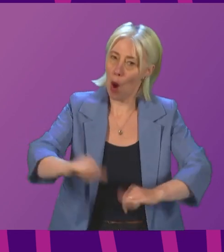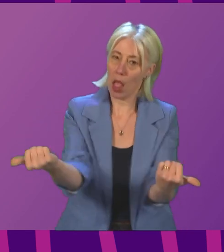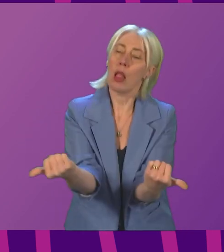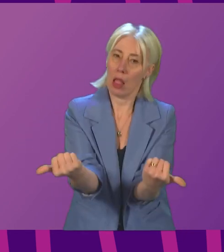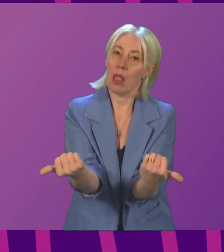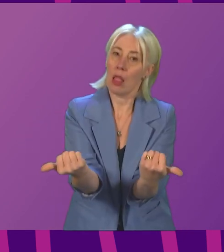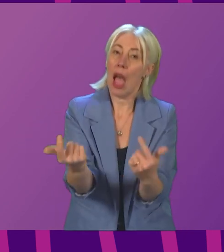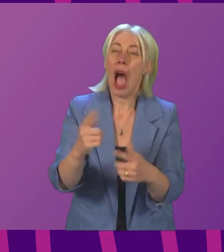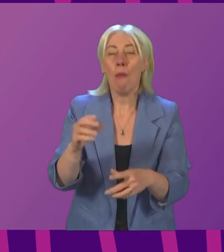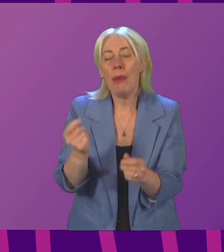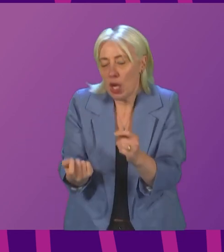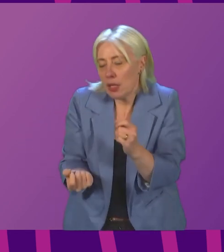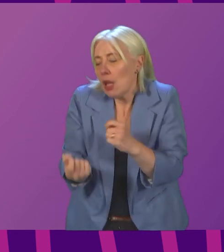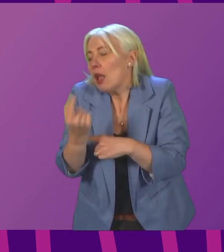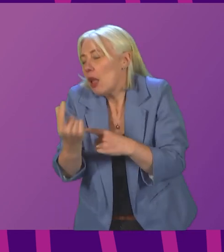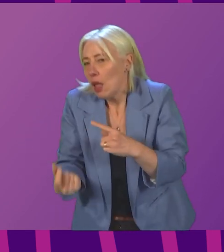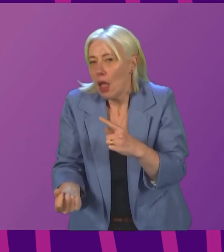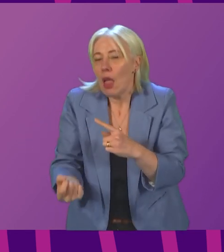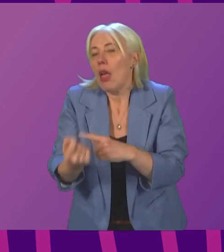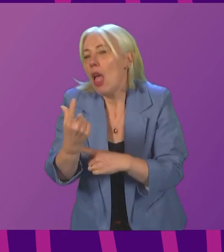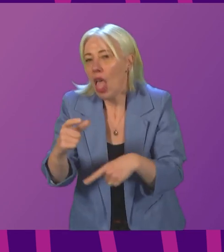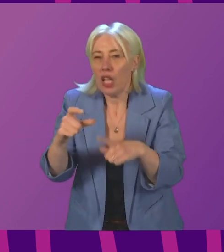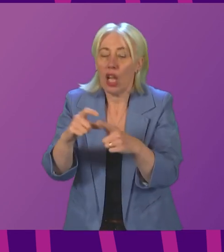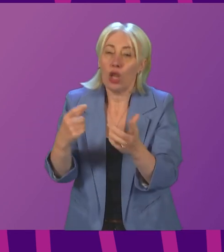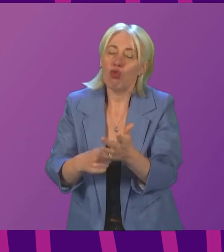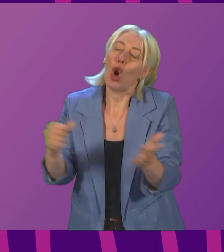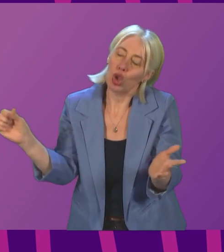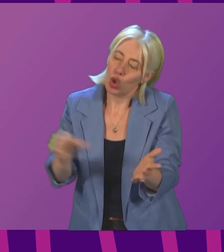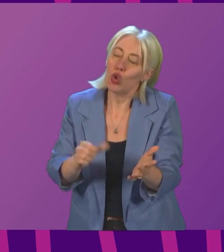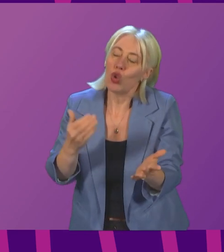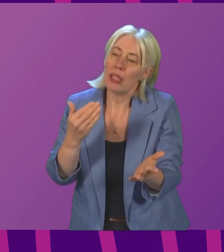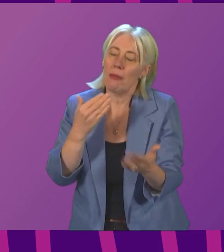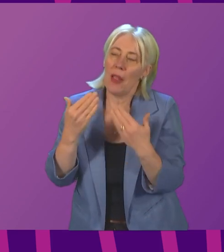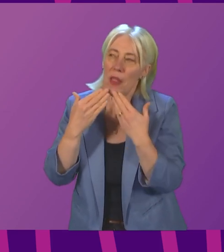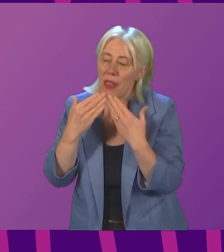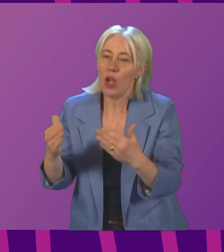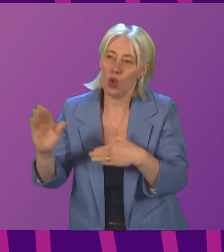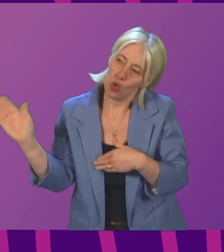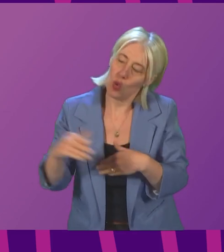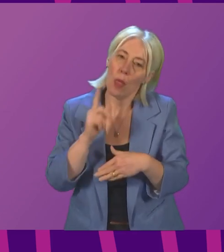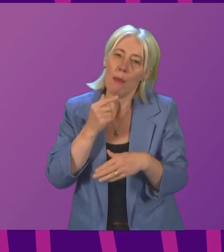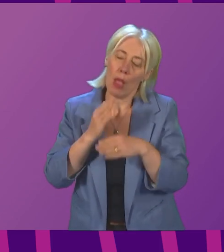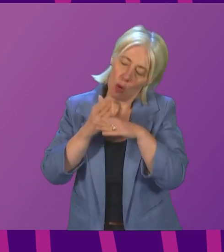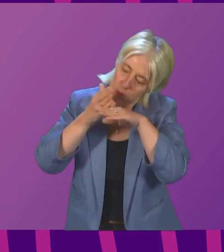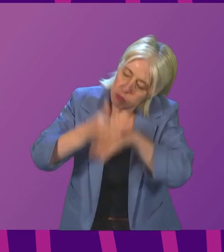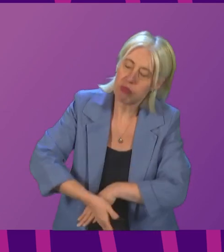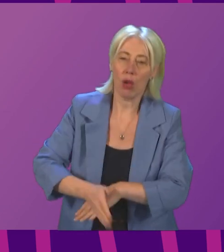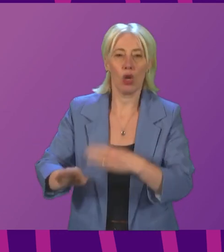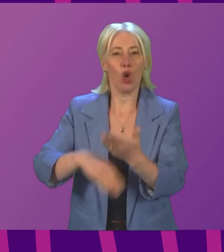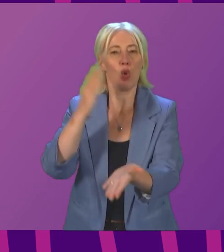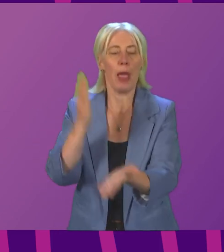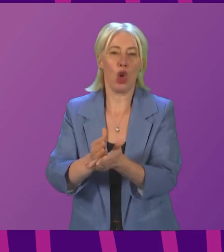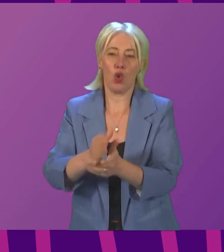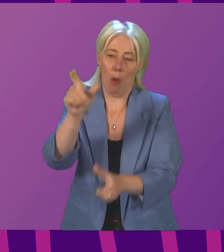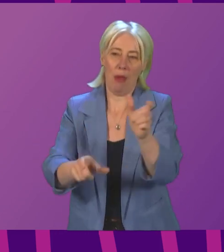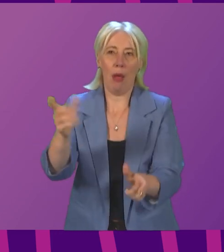perhaps once in a while, Douglas Ross could find it within himself to thank those who are working so hard across the country to make sure people are